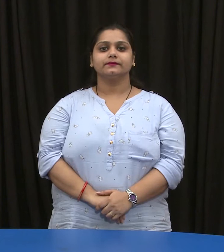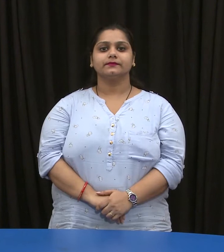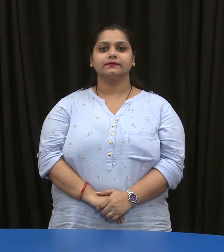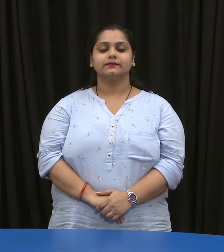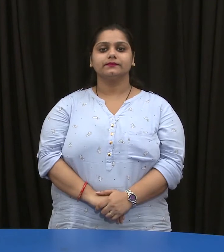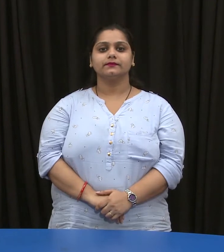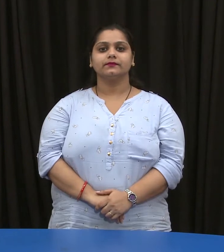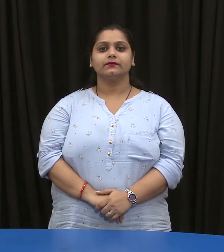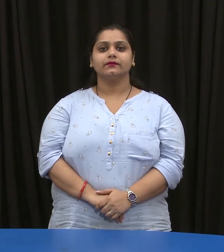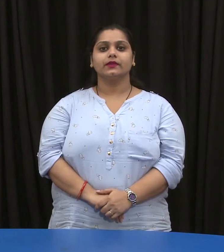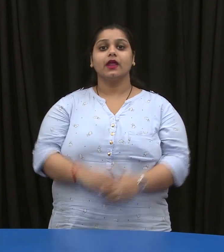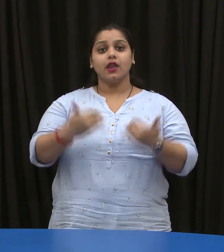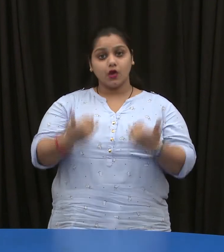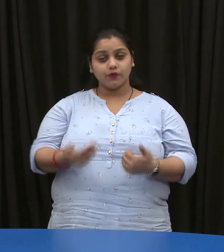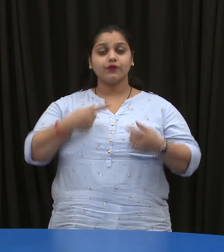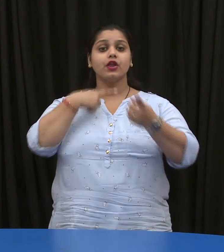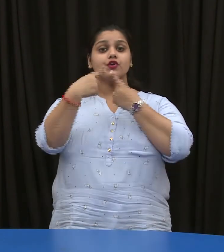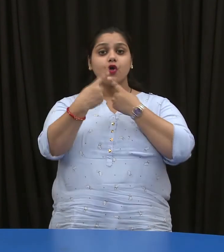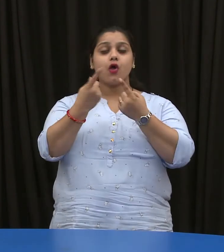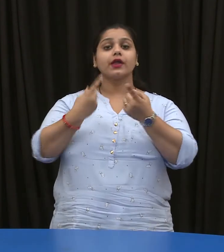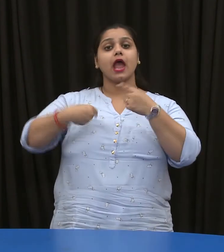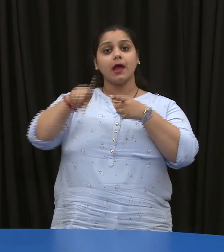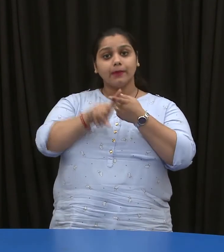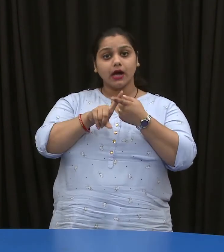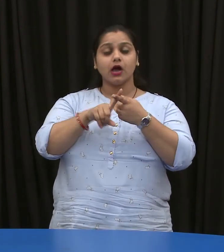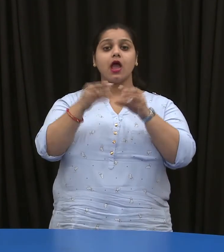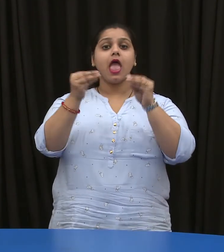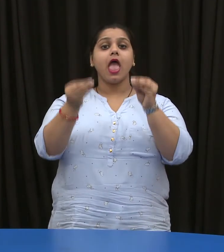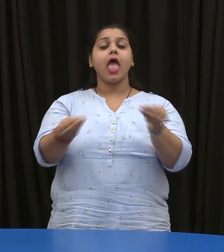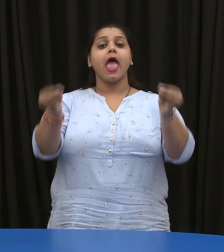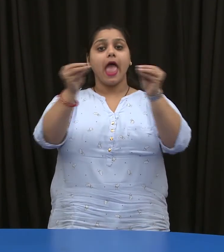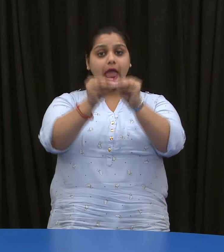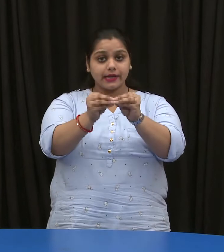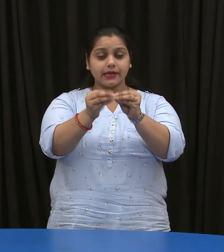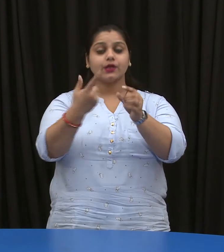Now, we will talk about adding or removing a Windows component.